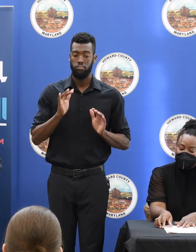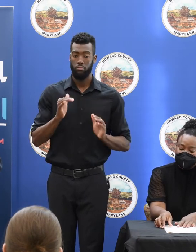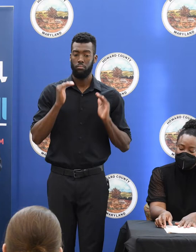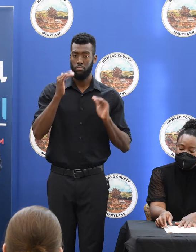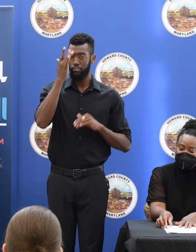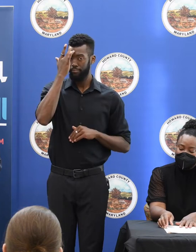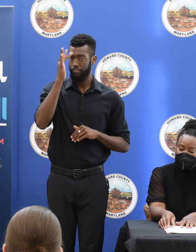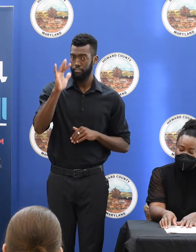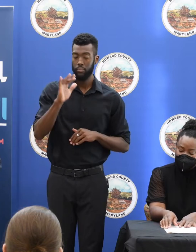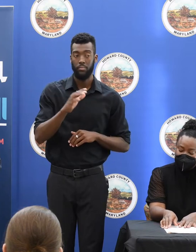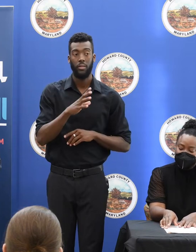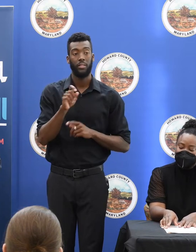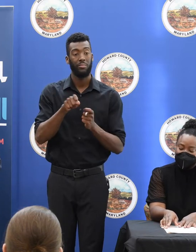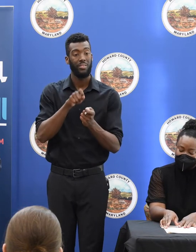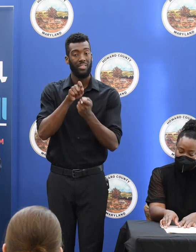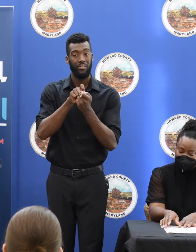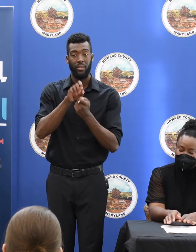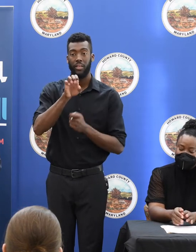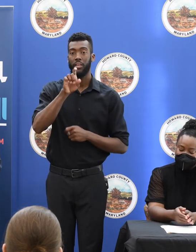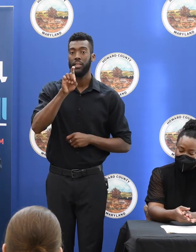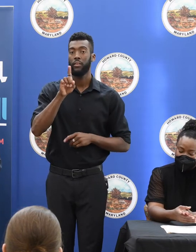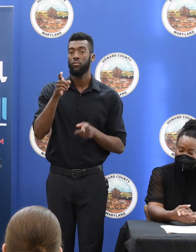executive director, Andy York.